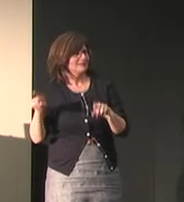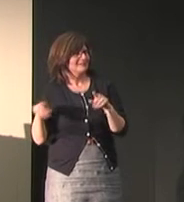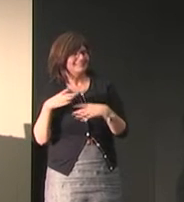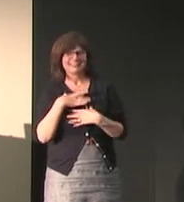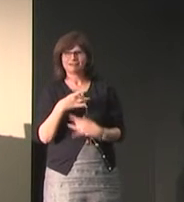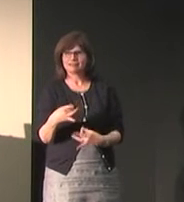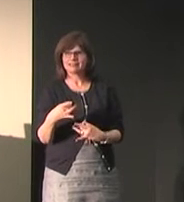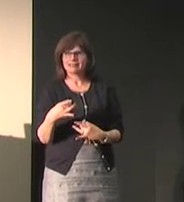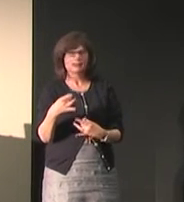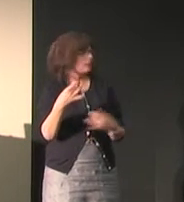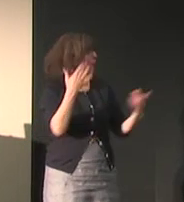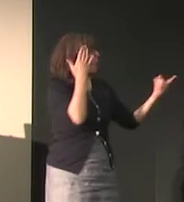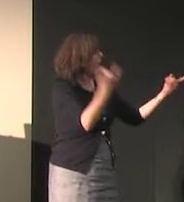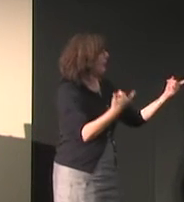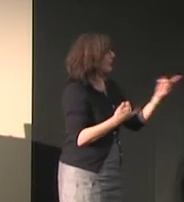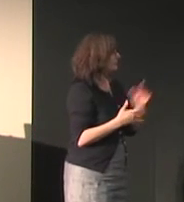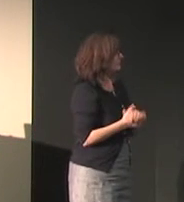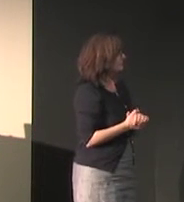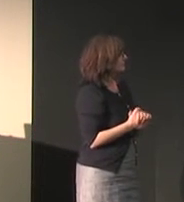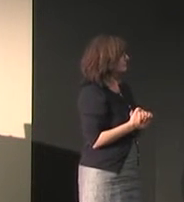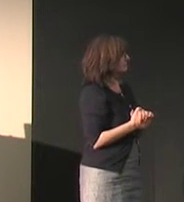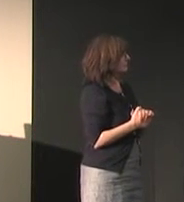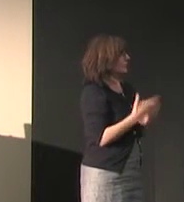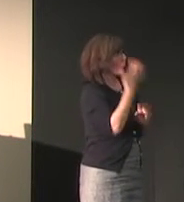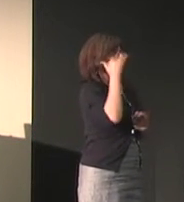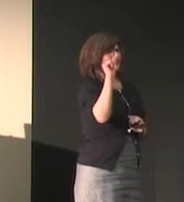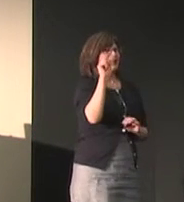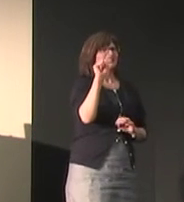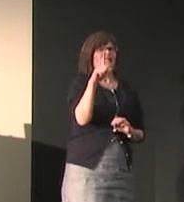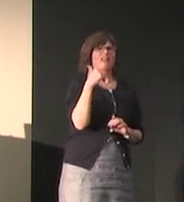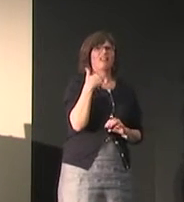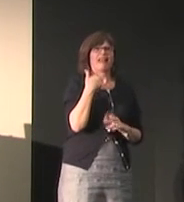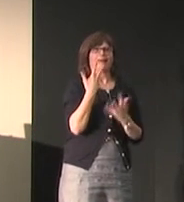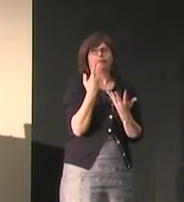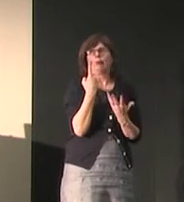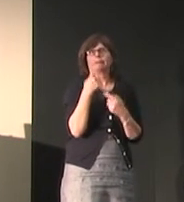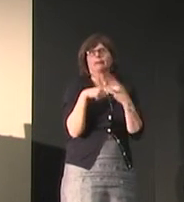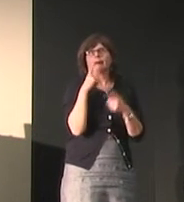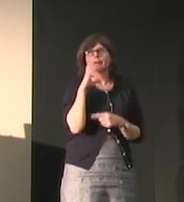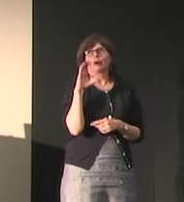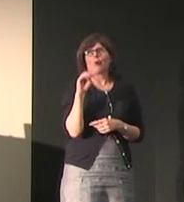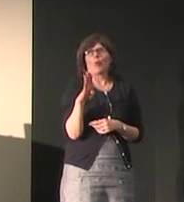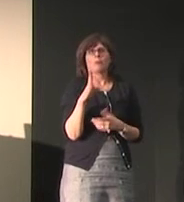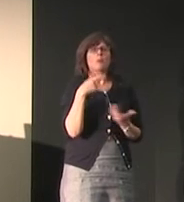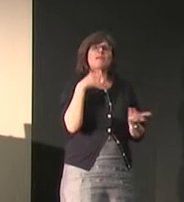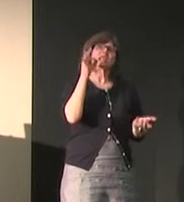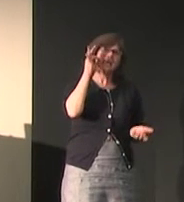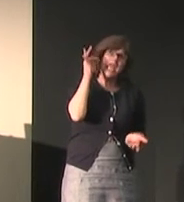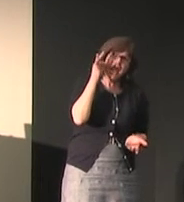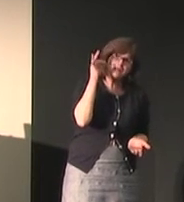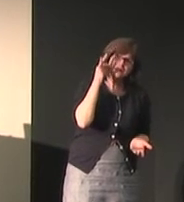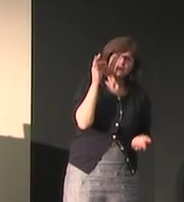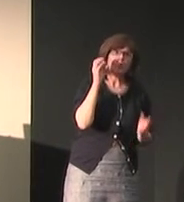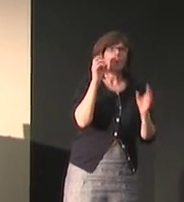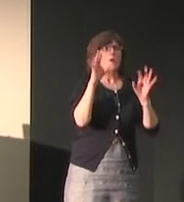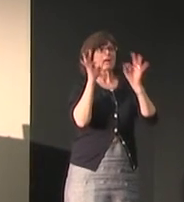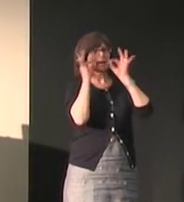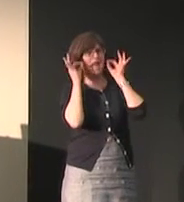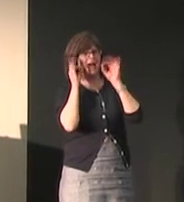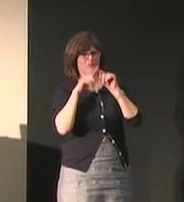more variation than we do in a larger language do you know why? why? so why might they be just one sign for comb